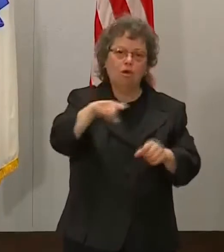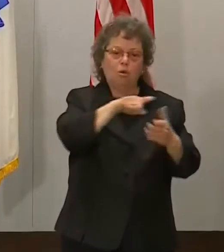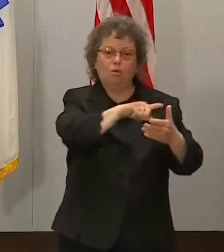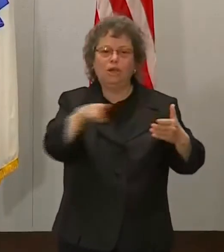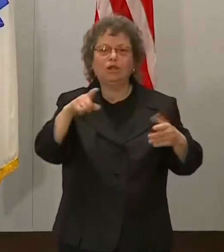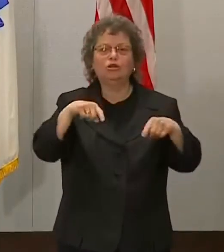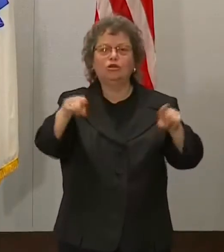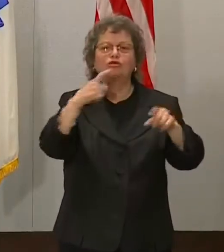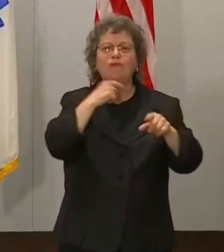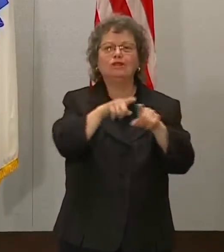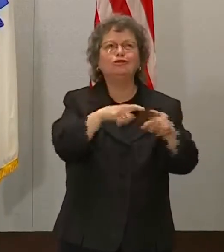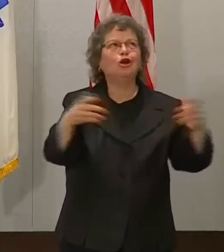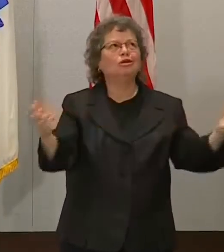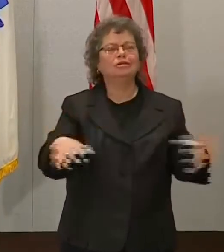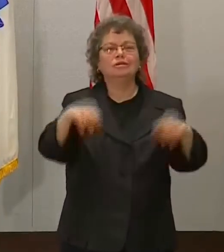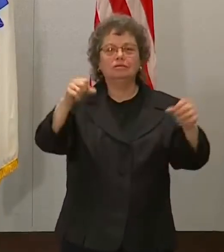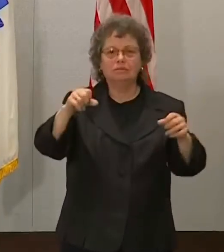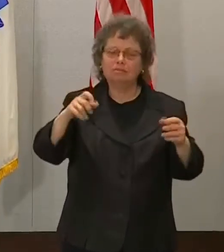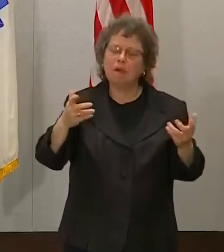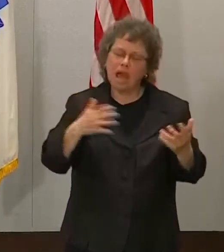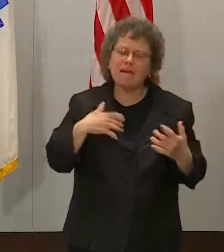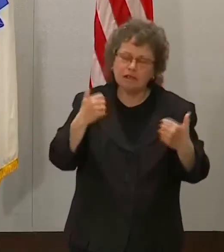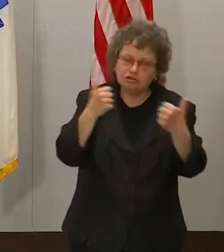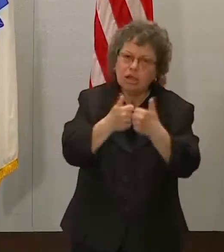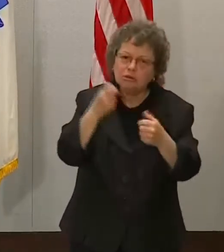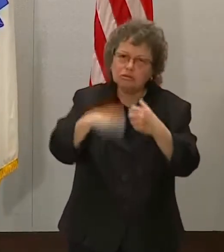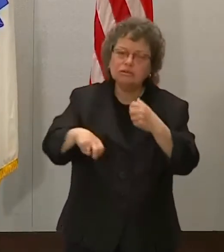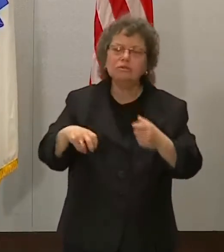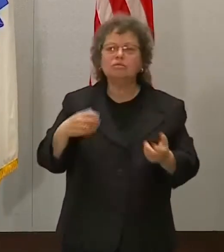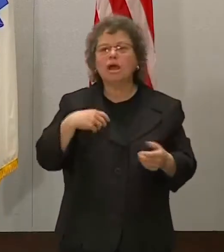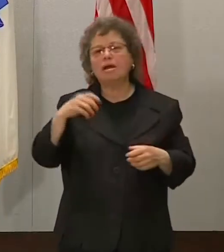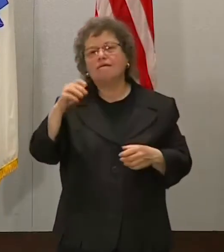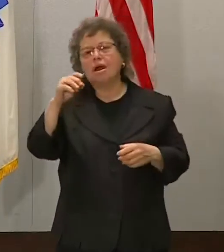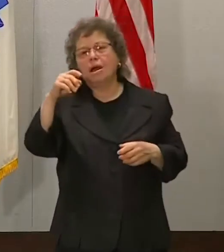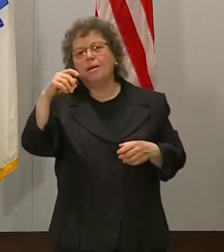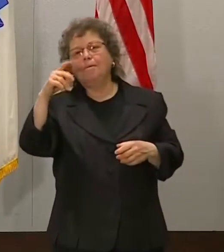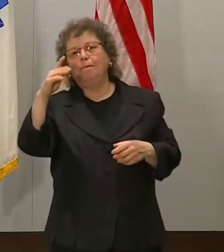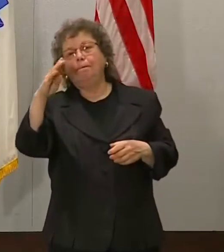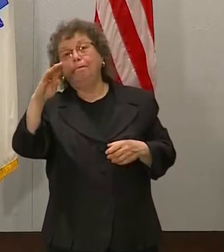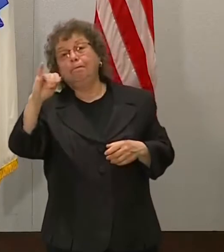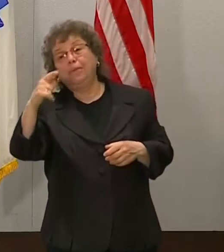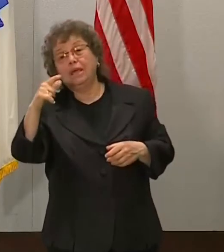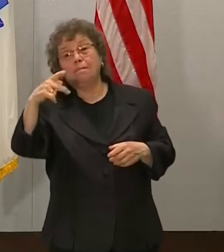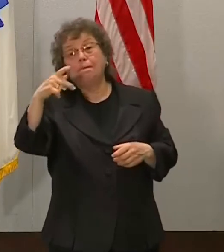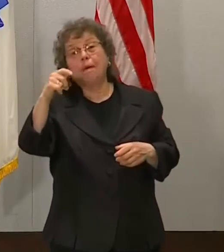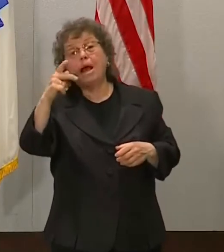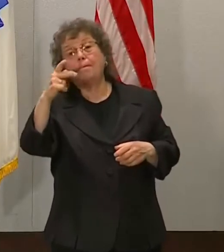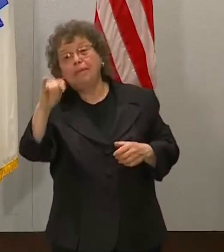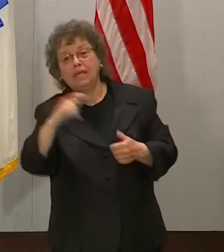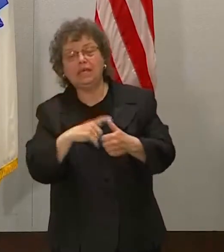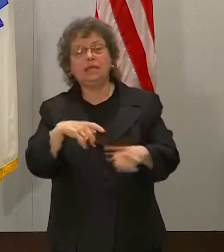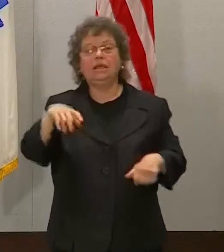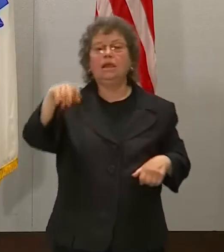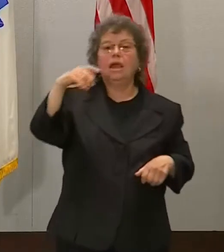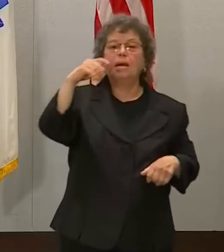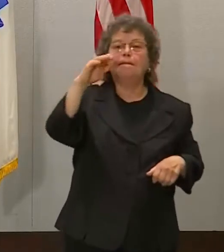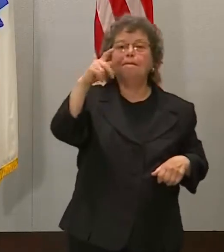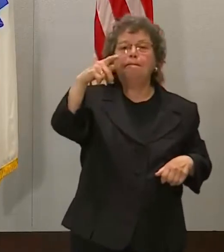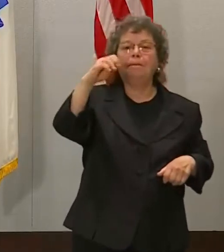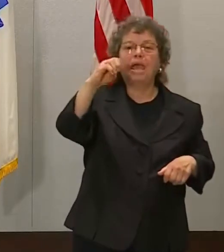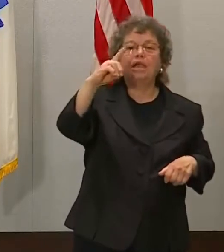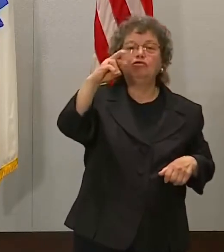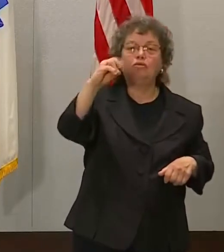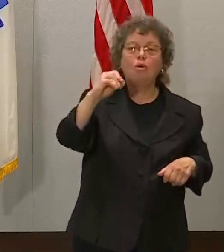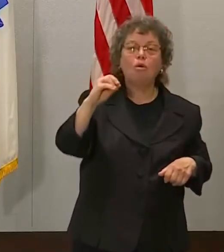But I think that we have folks like Pedro Martinez, Big Papi, who folks in our community at least catch their